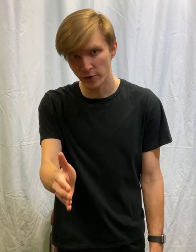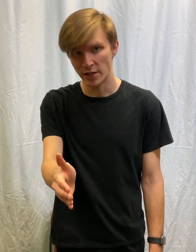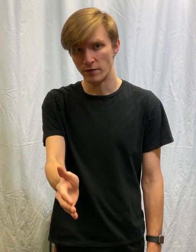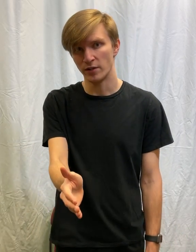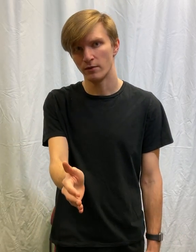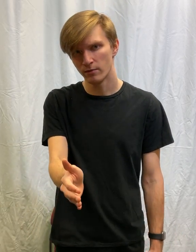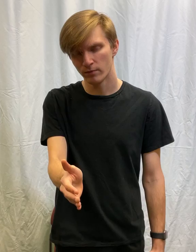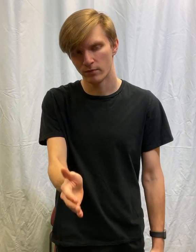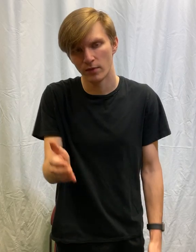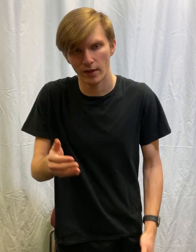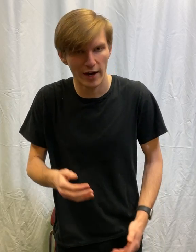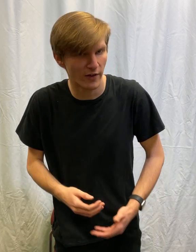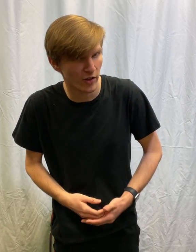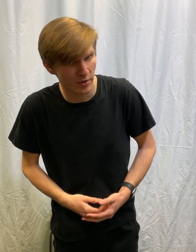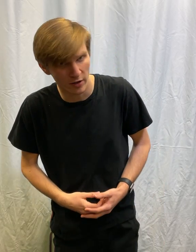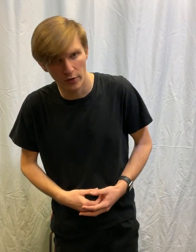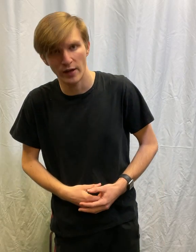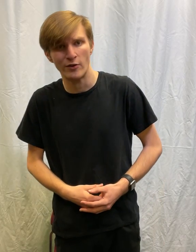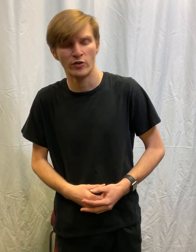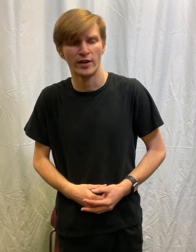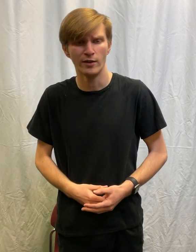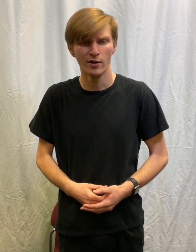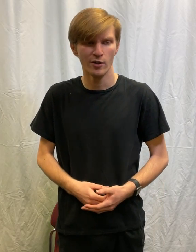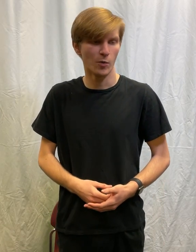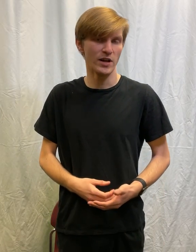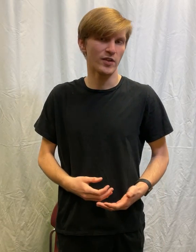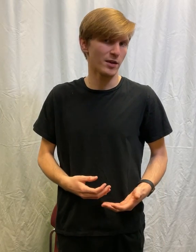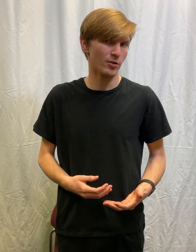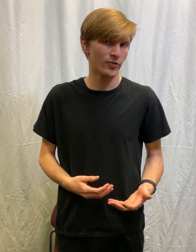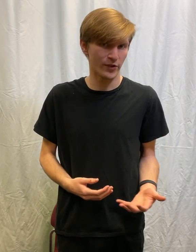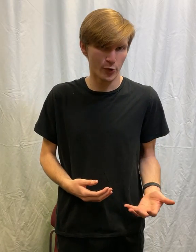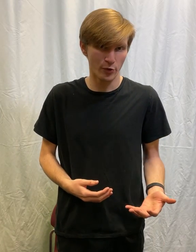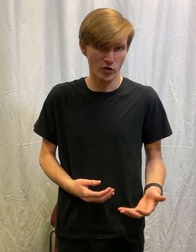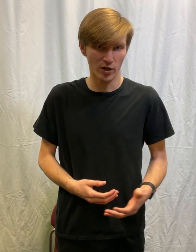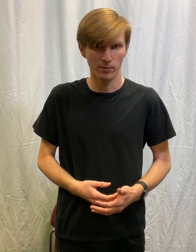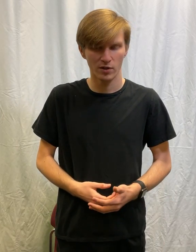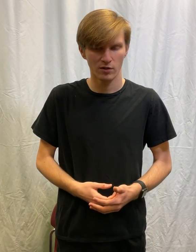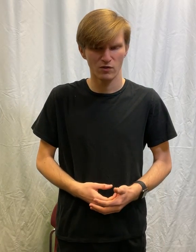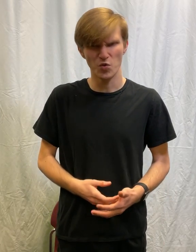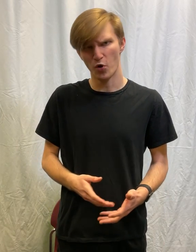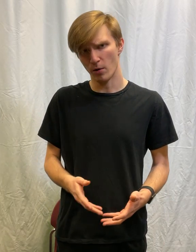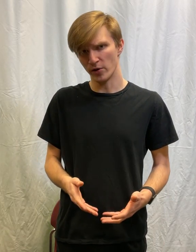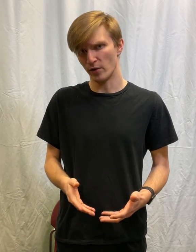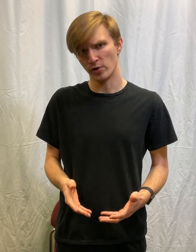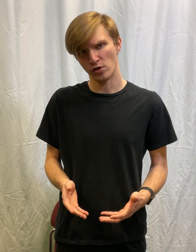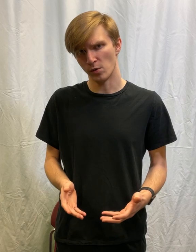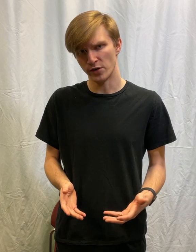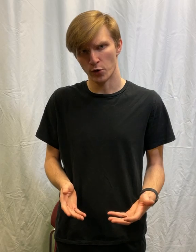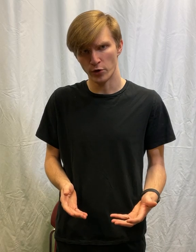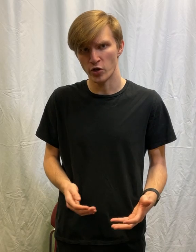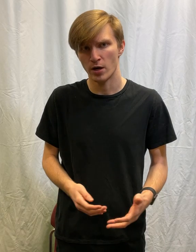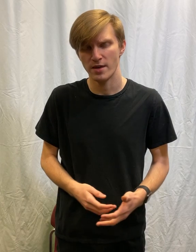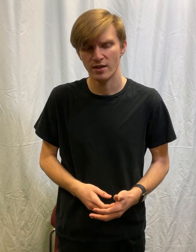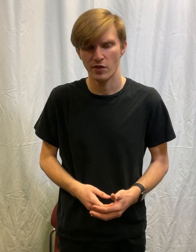for the evening. I'd rather be on stage tonight. Waiting tables is a toy job. You probably don't know what a toy job is.